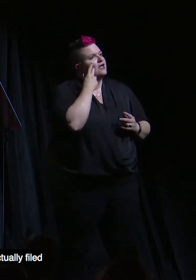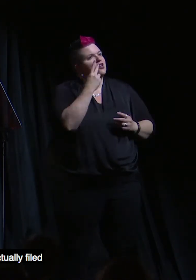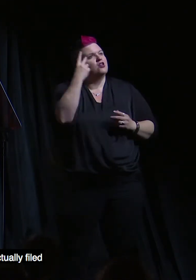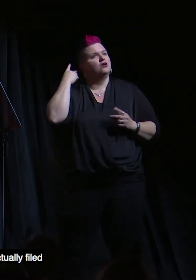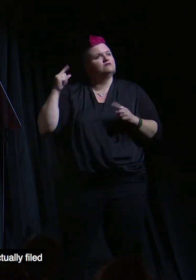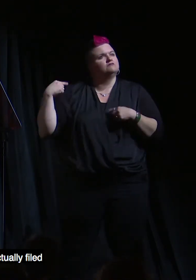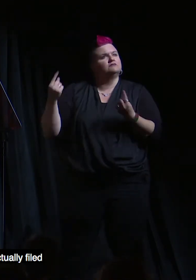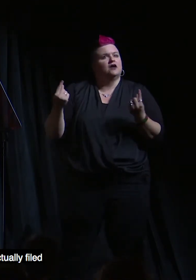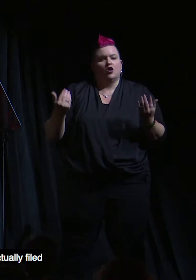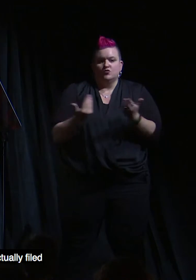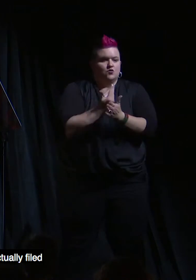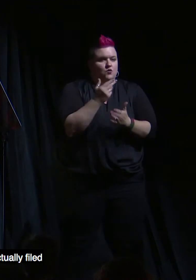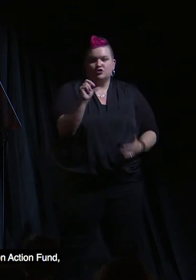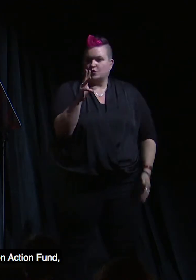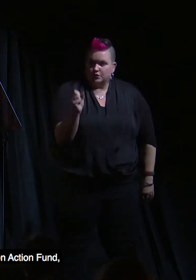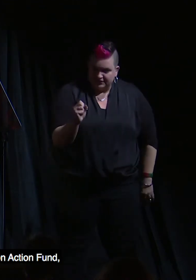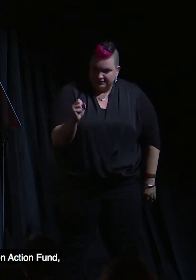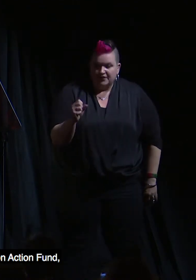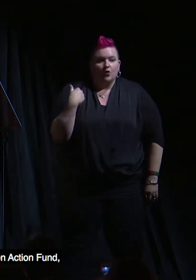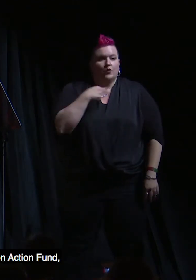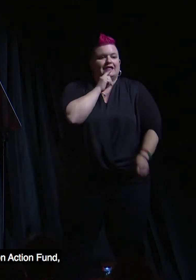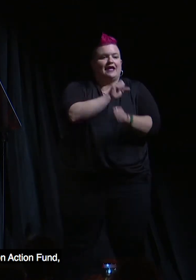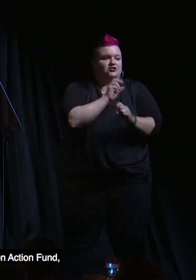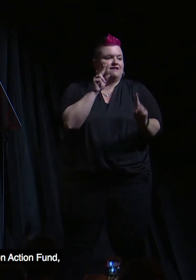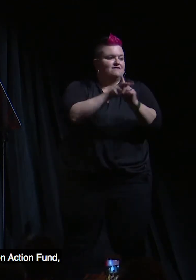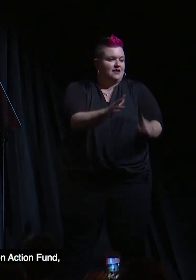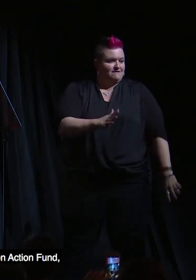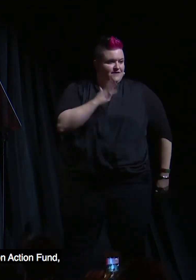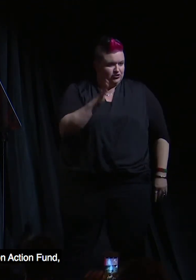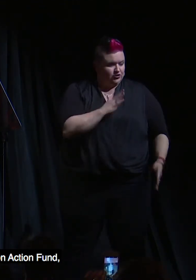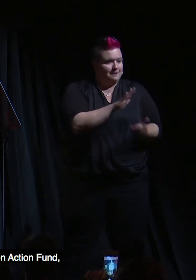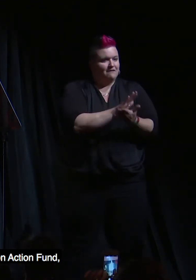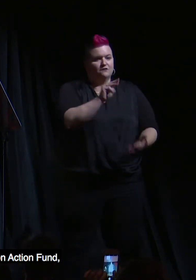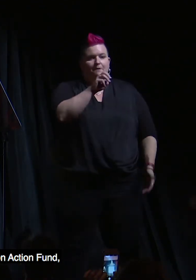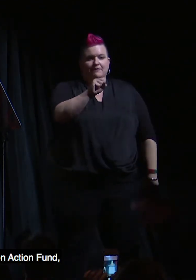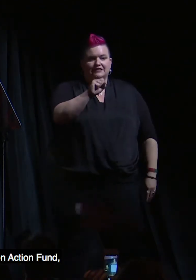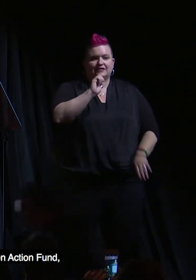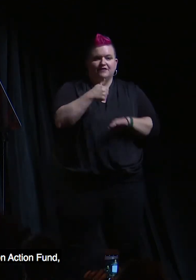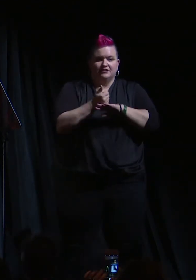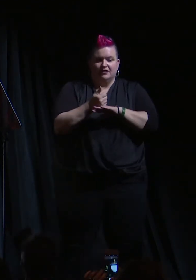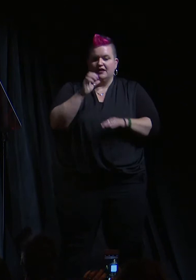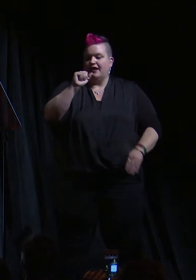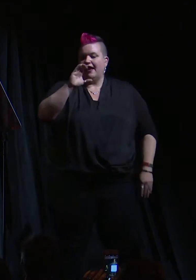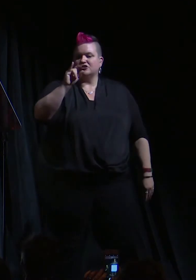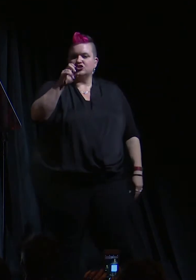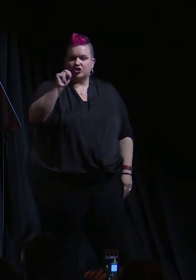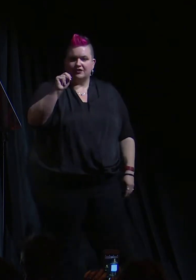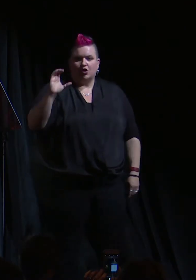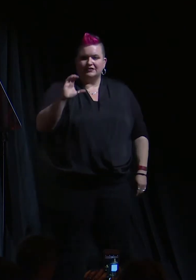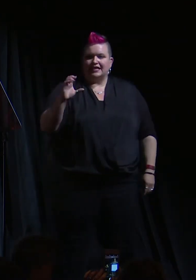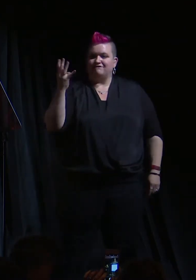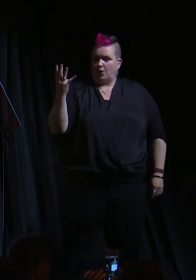biggest news is that we have actually filed our official papers for the Ms. Foundation Action Fund, our C